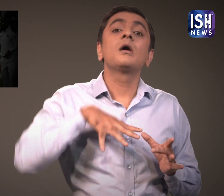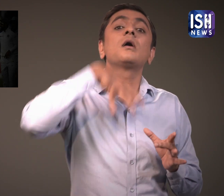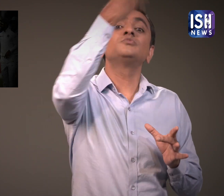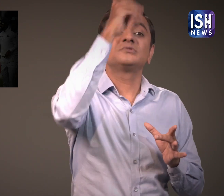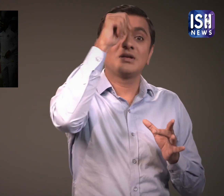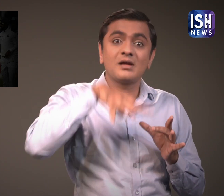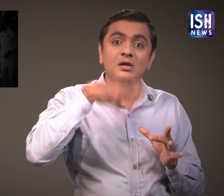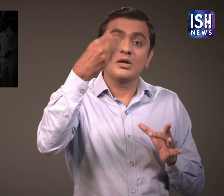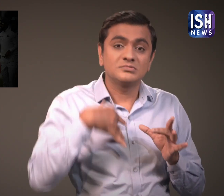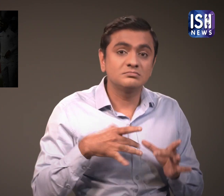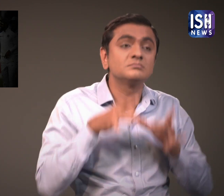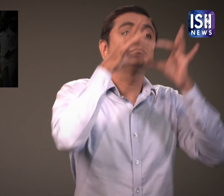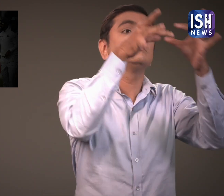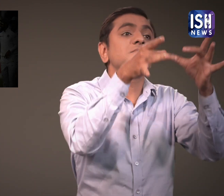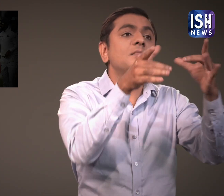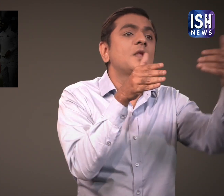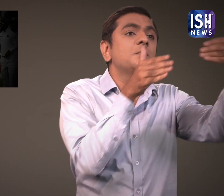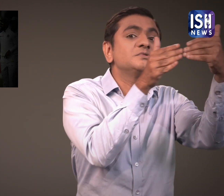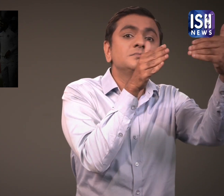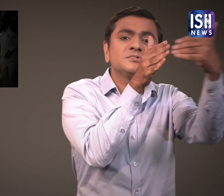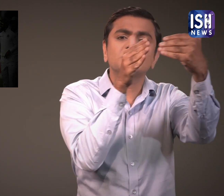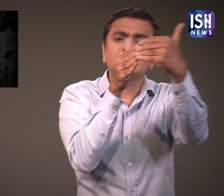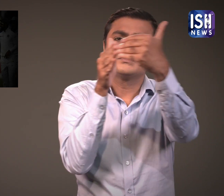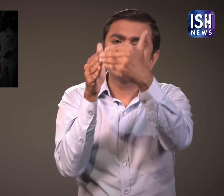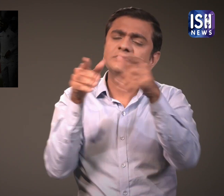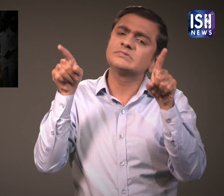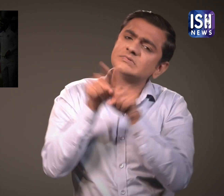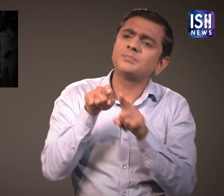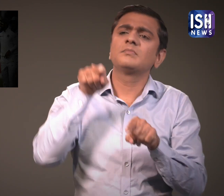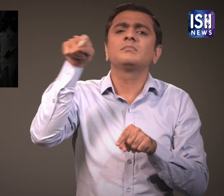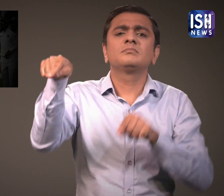For the other 3 series, India should go to other countries to play.